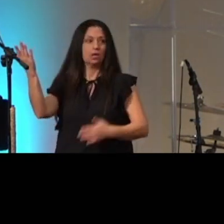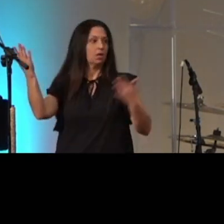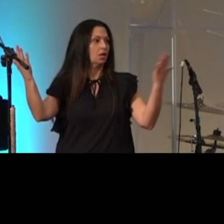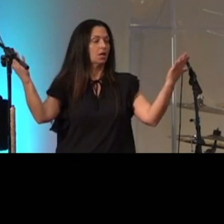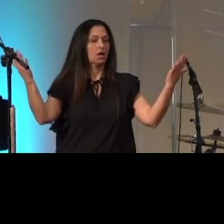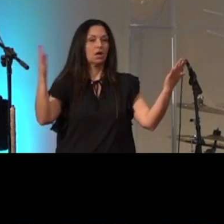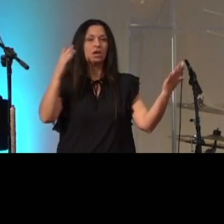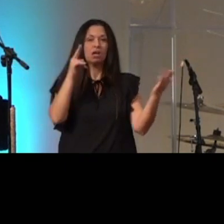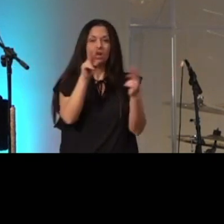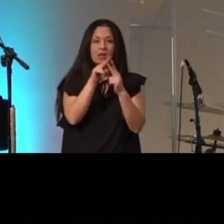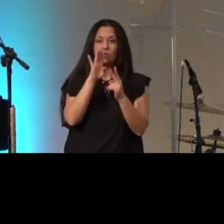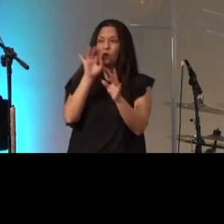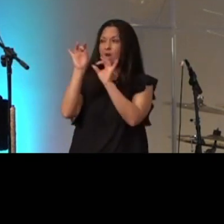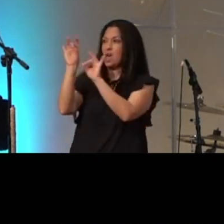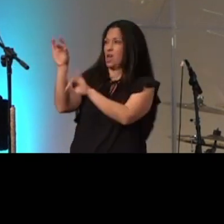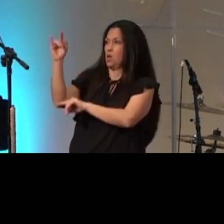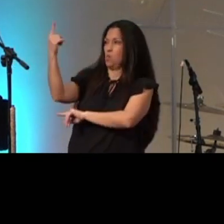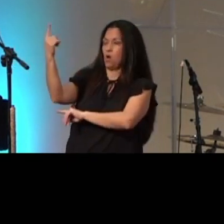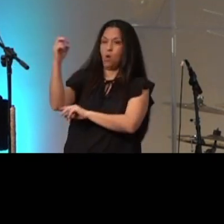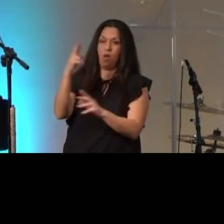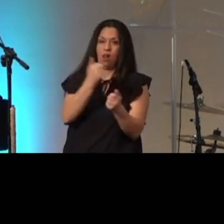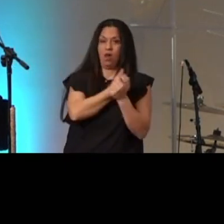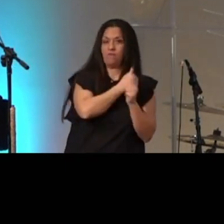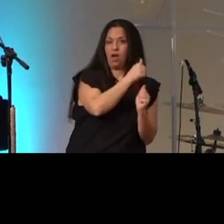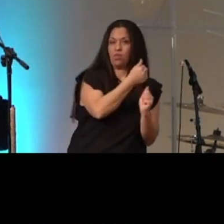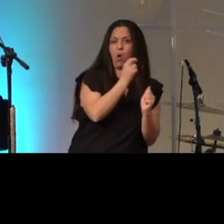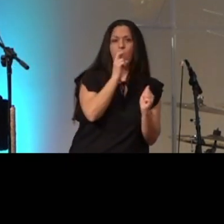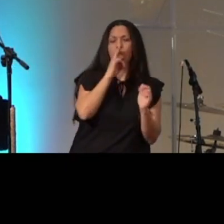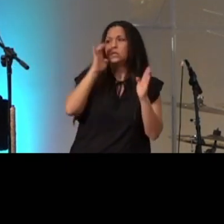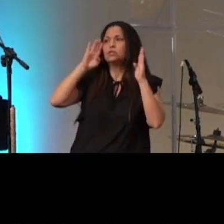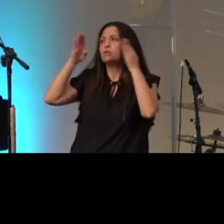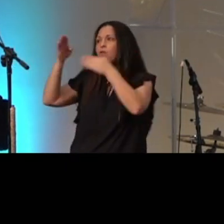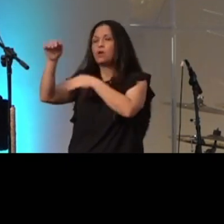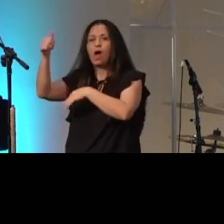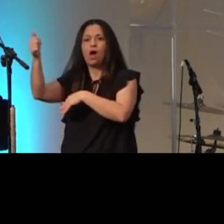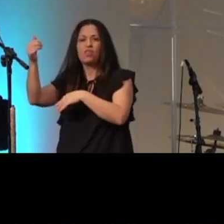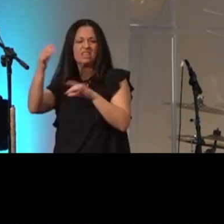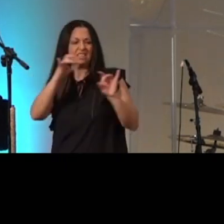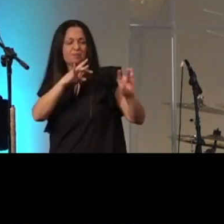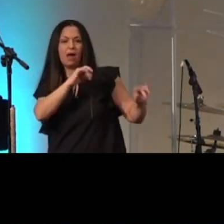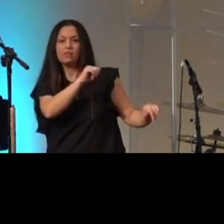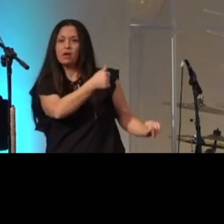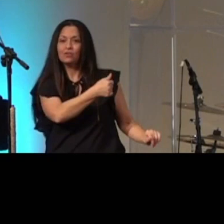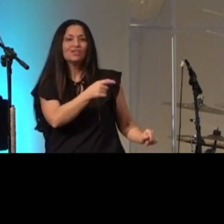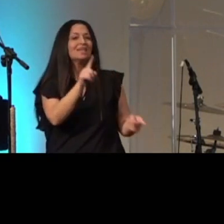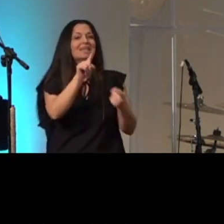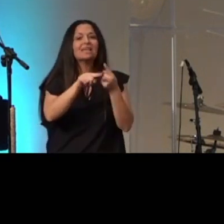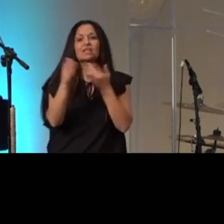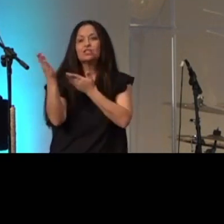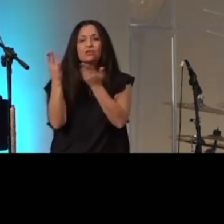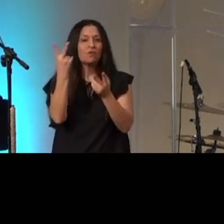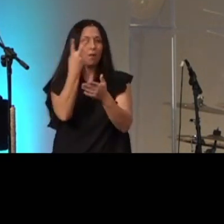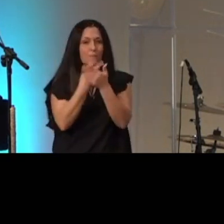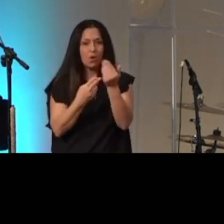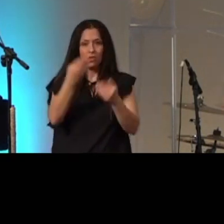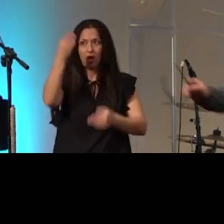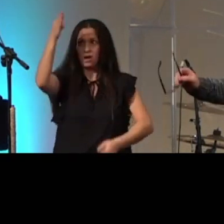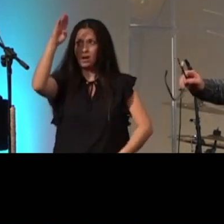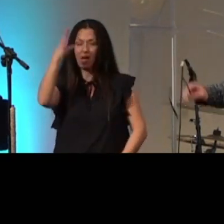and love the other or you will be devoted to the one and despise the other you cannot serve both God and money